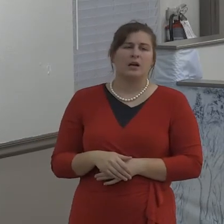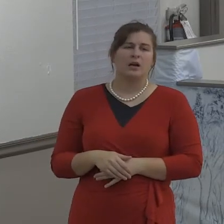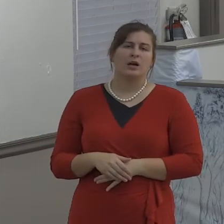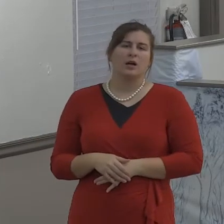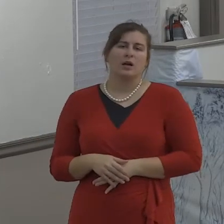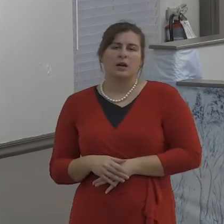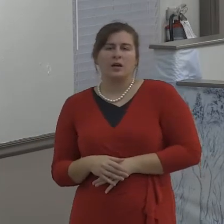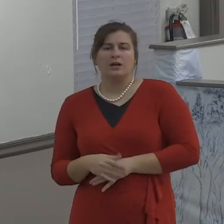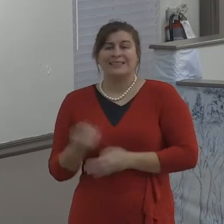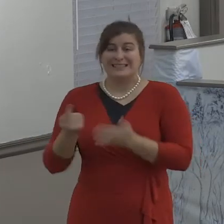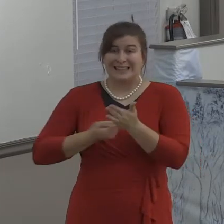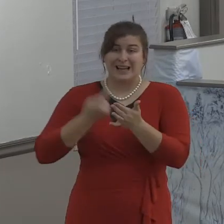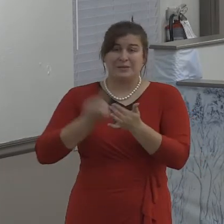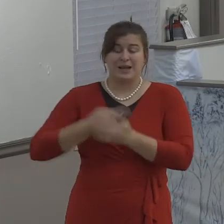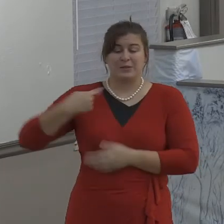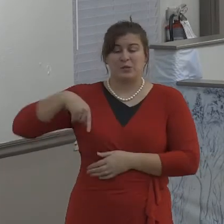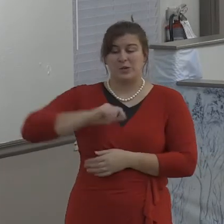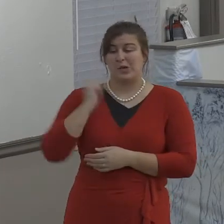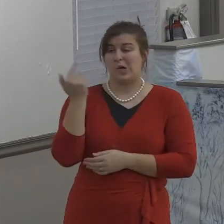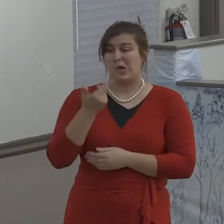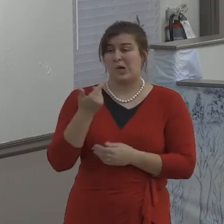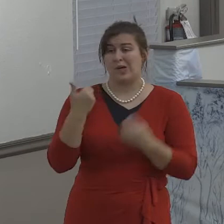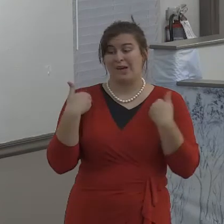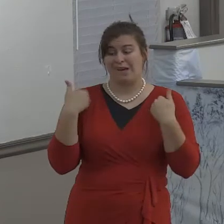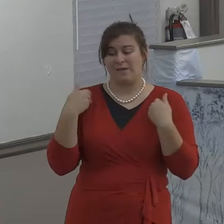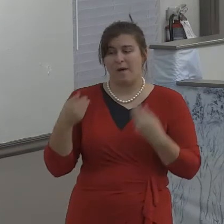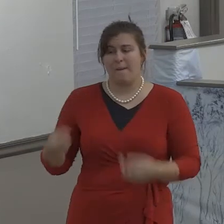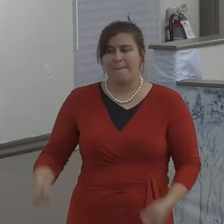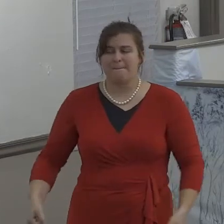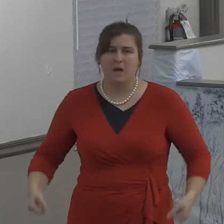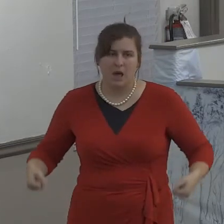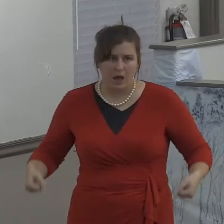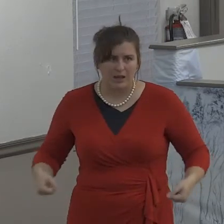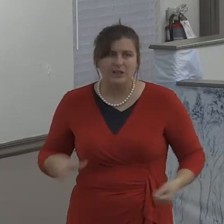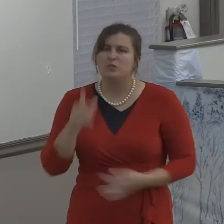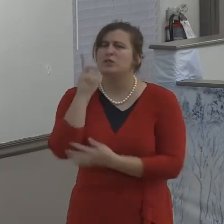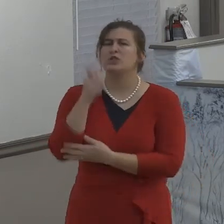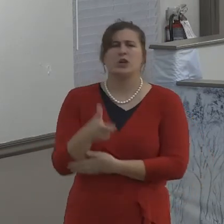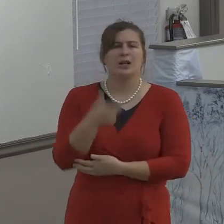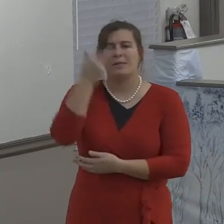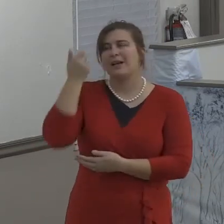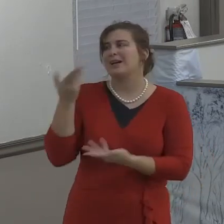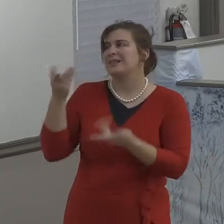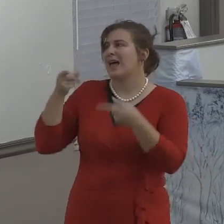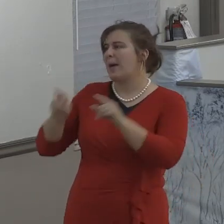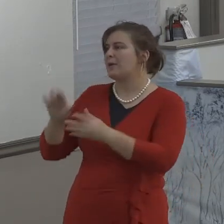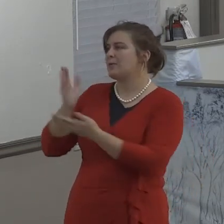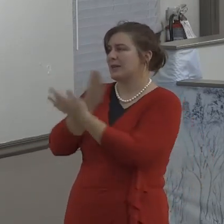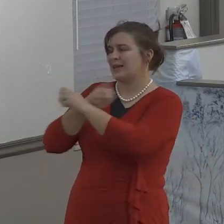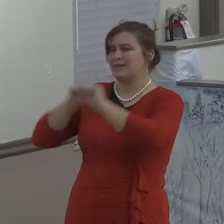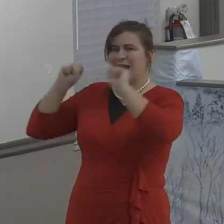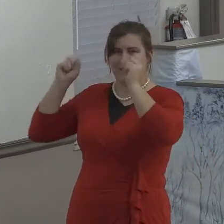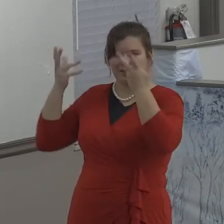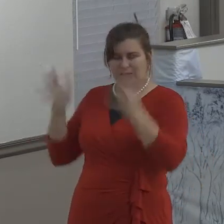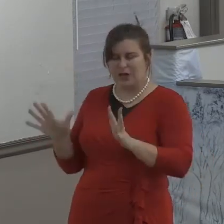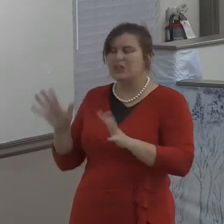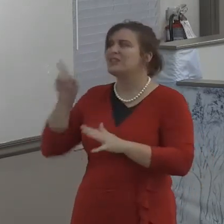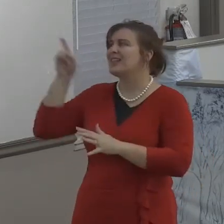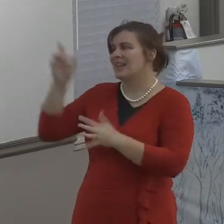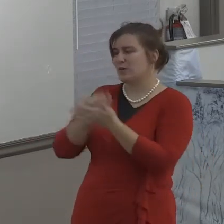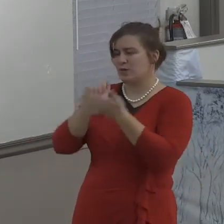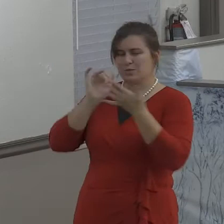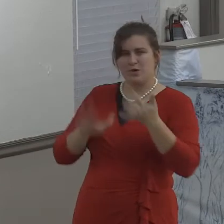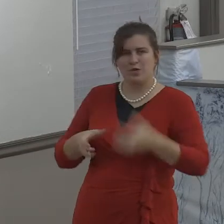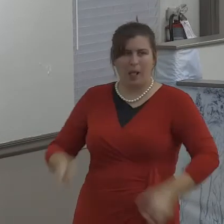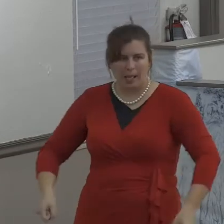to live in the past. We don't have to live there. We don't have to continue to